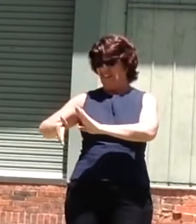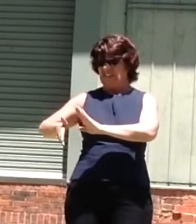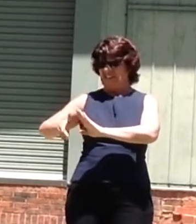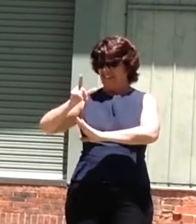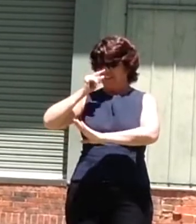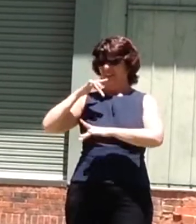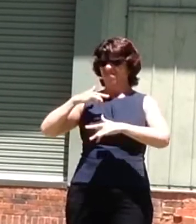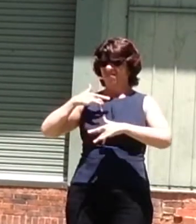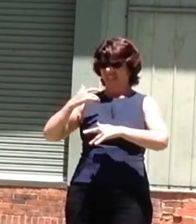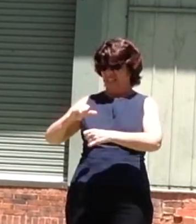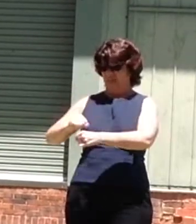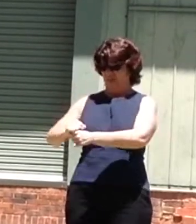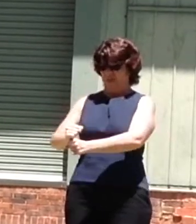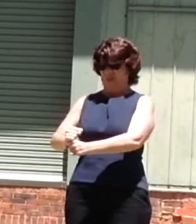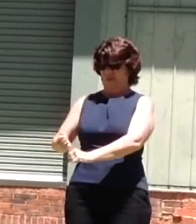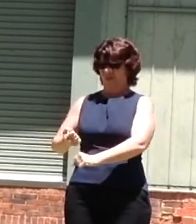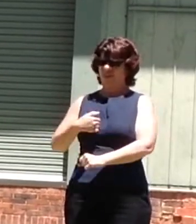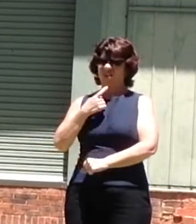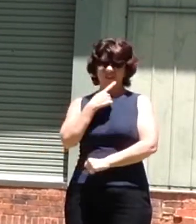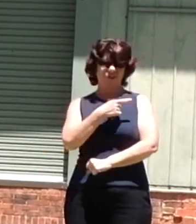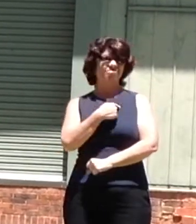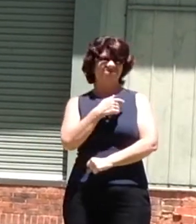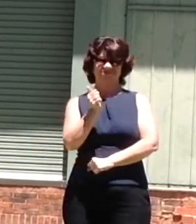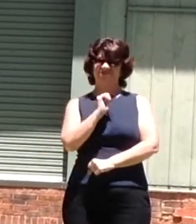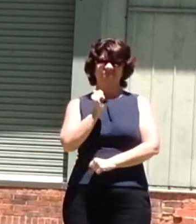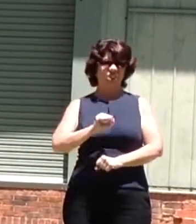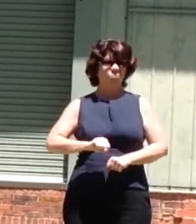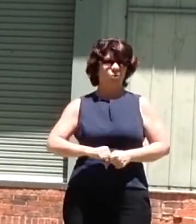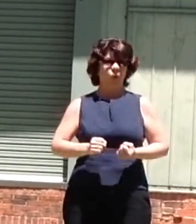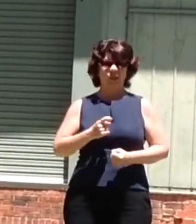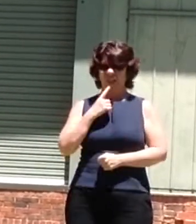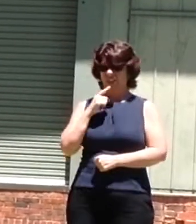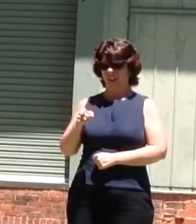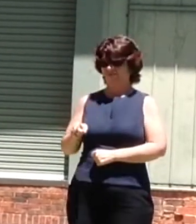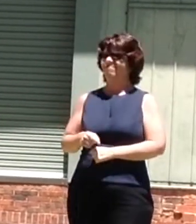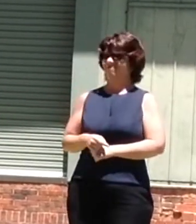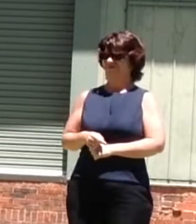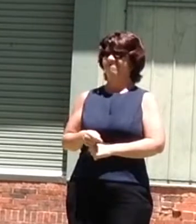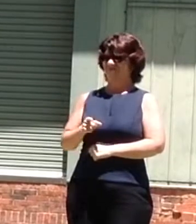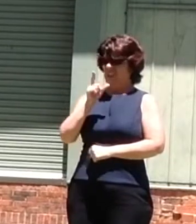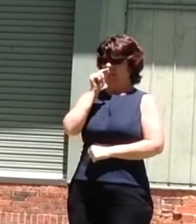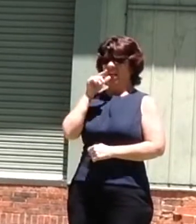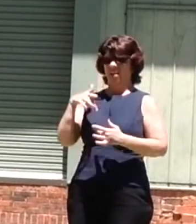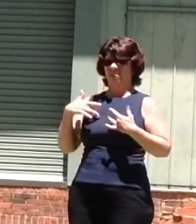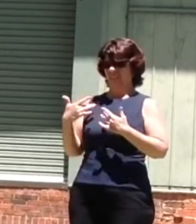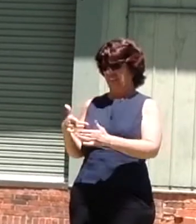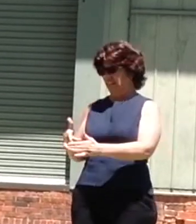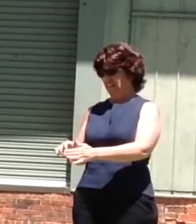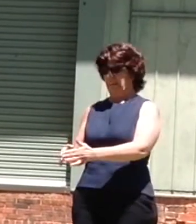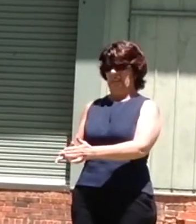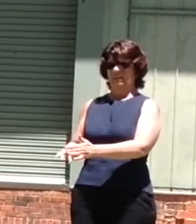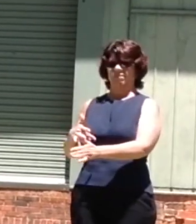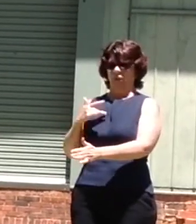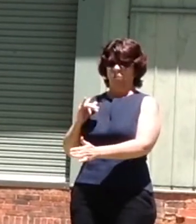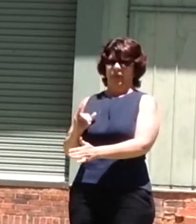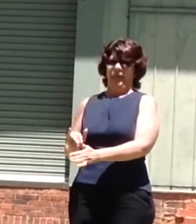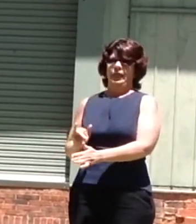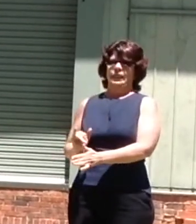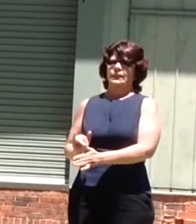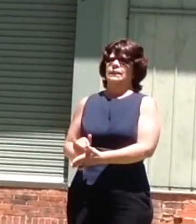And I'd told him that I'd broken my back, but he basically confirmed that I'd done something fairly major.